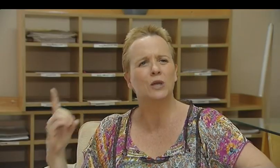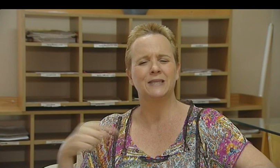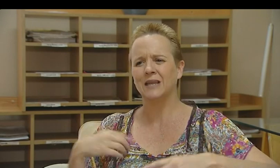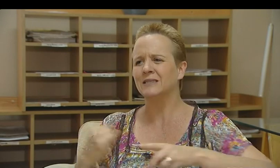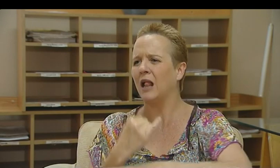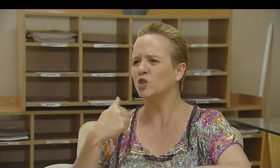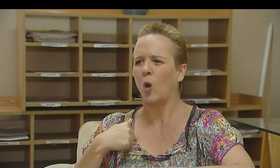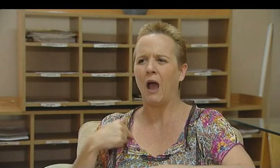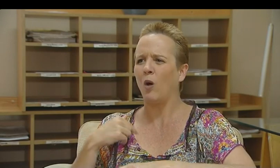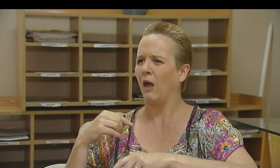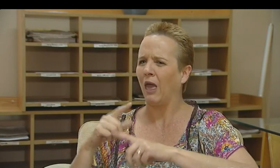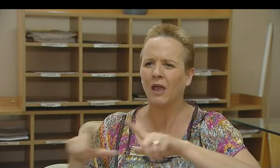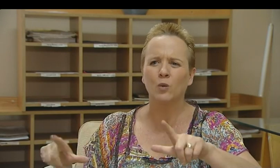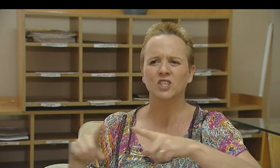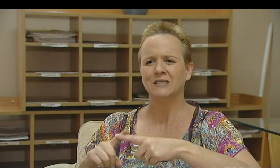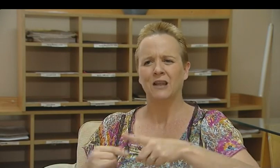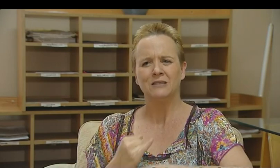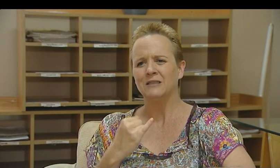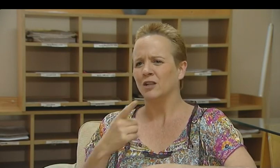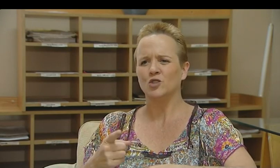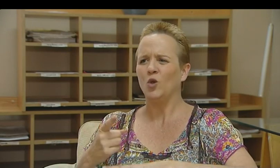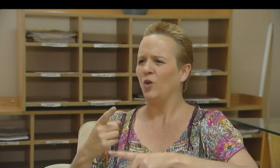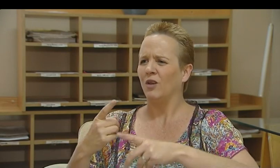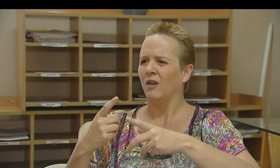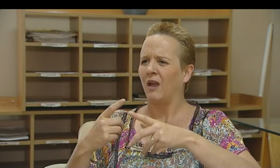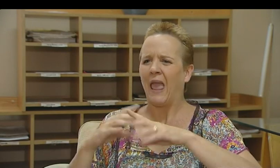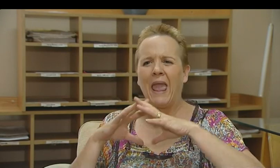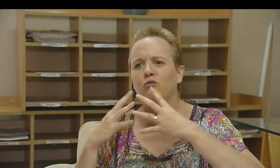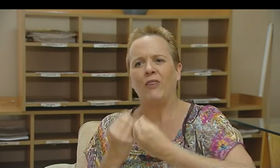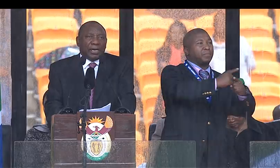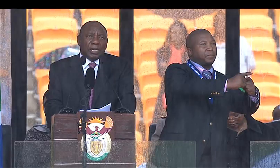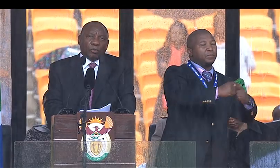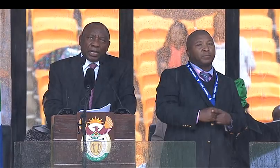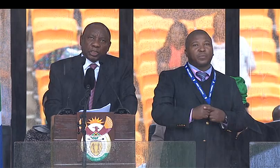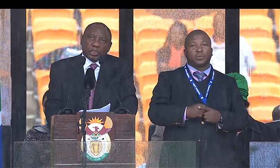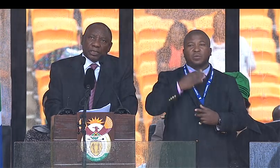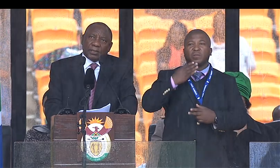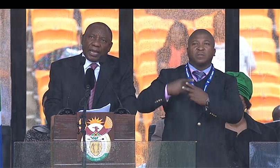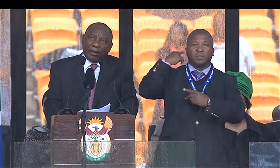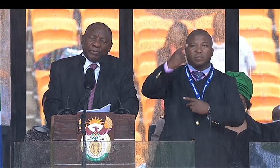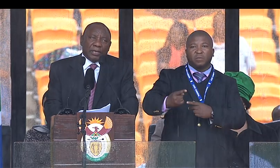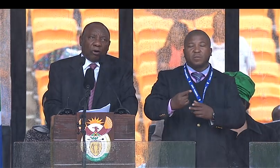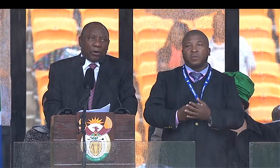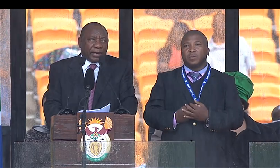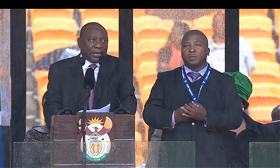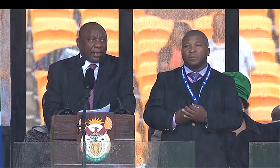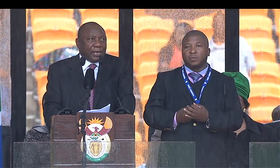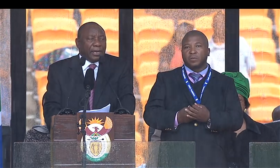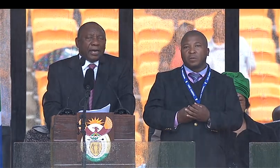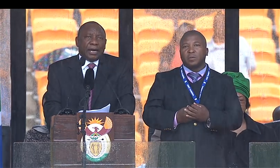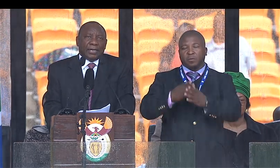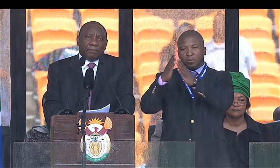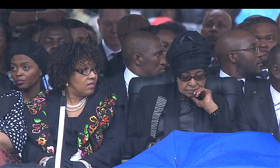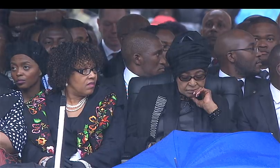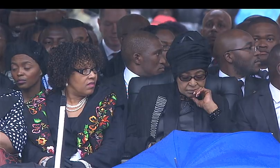insult to our livelihood, it's an insult to our language. It's also ironic that a government frequently